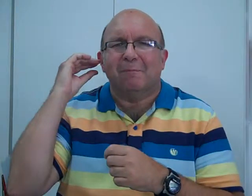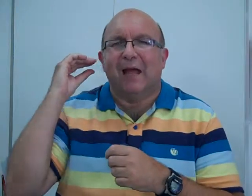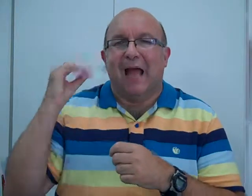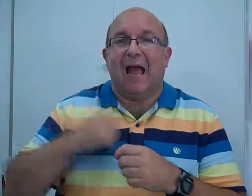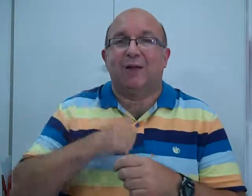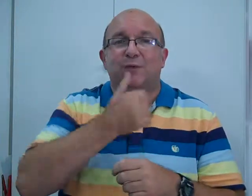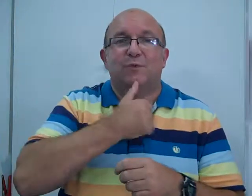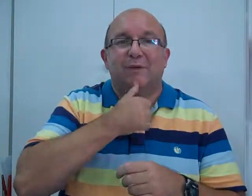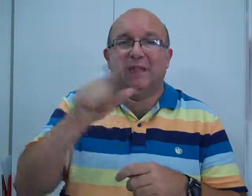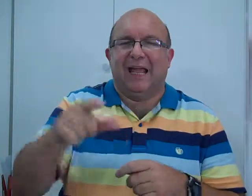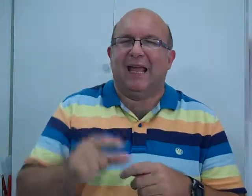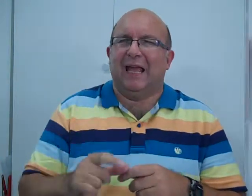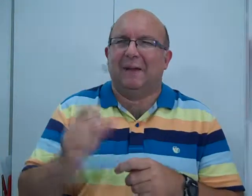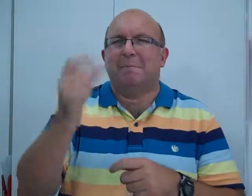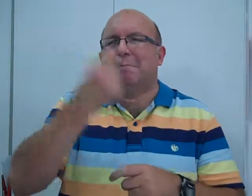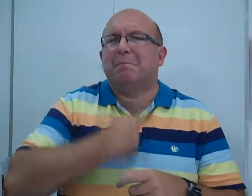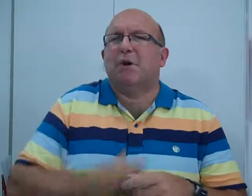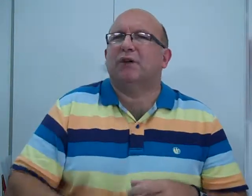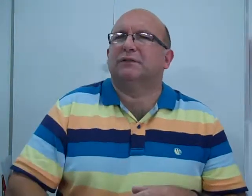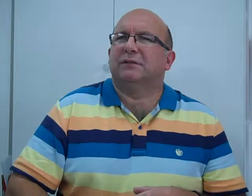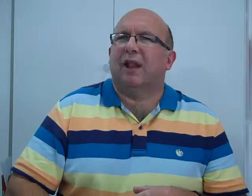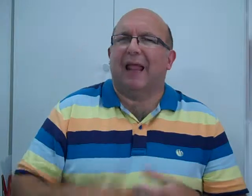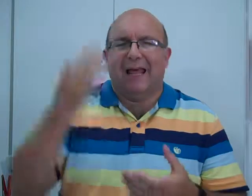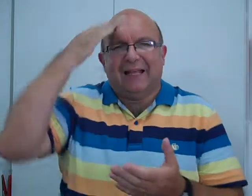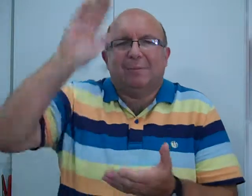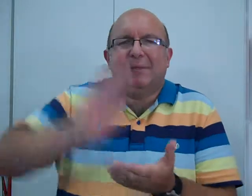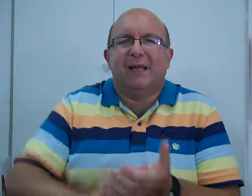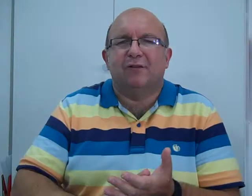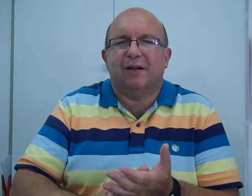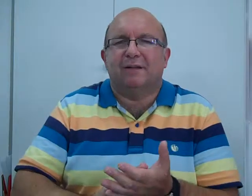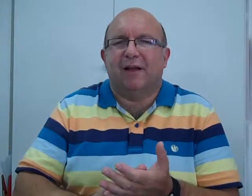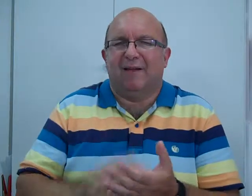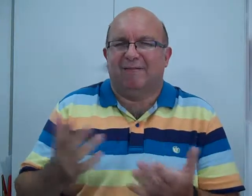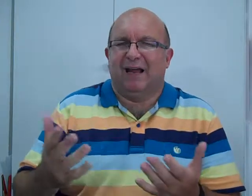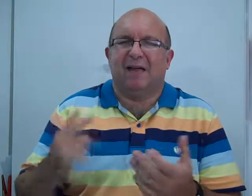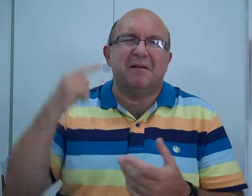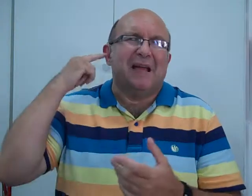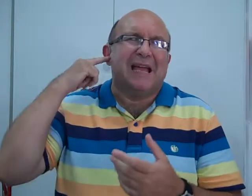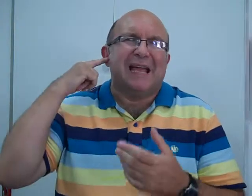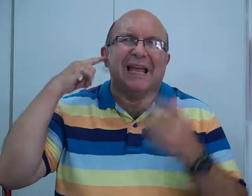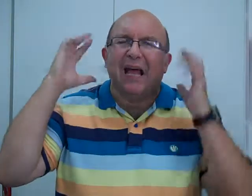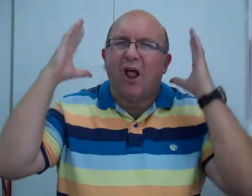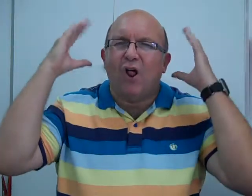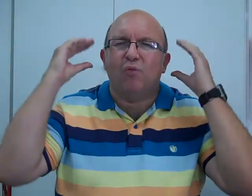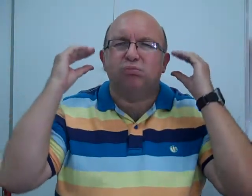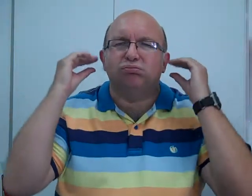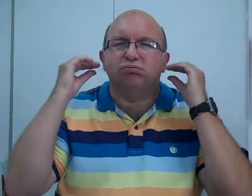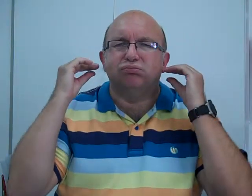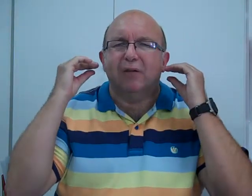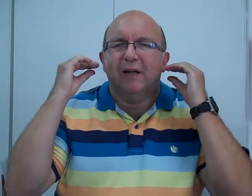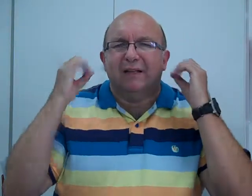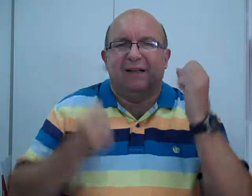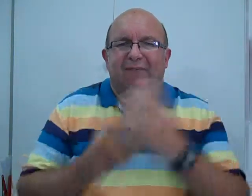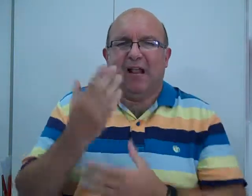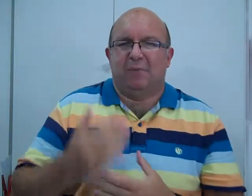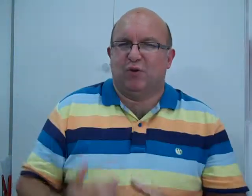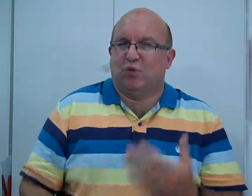I have to the camera and the camera is working